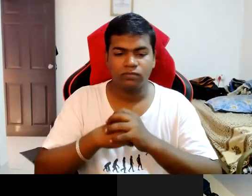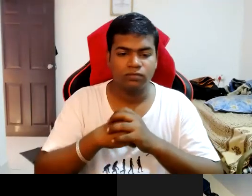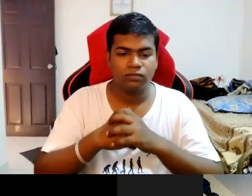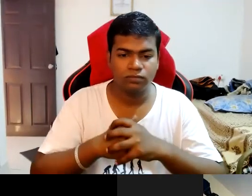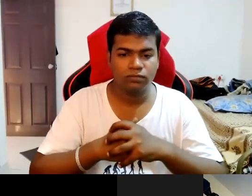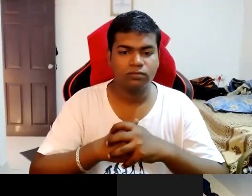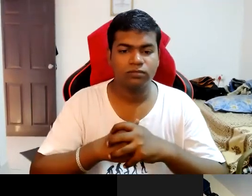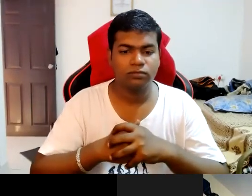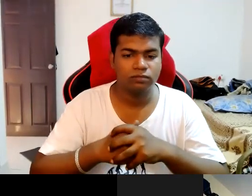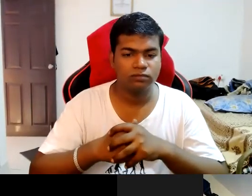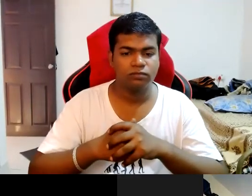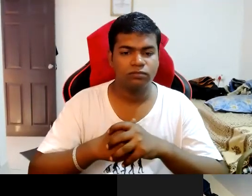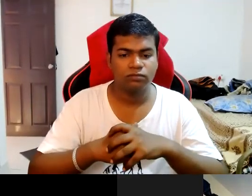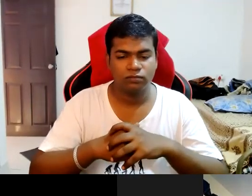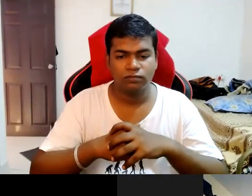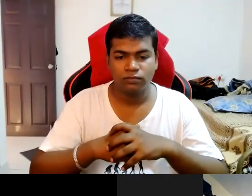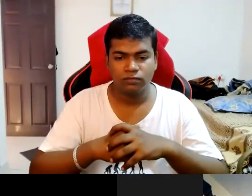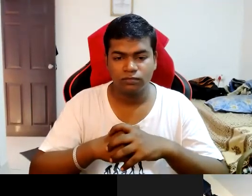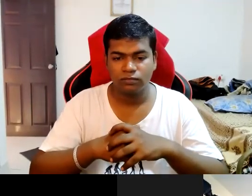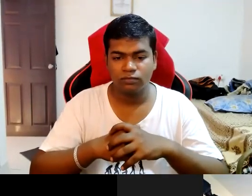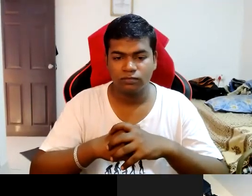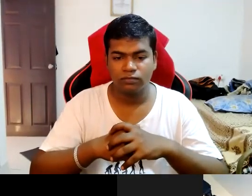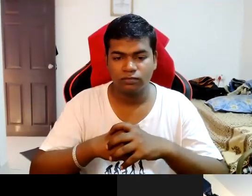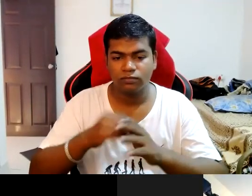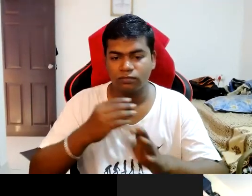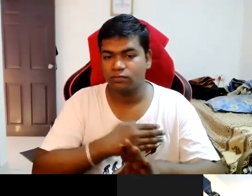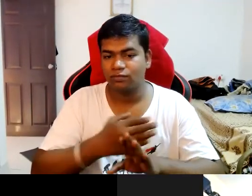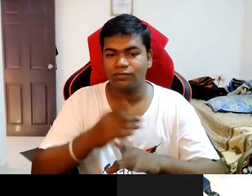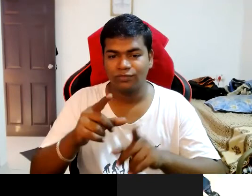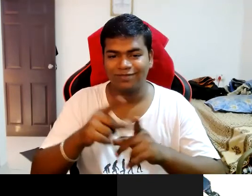so that is an intention that is only i was doing actually